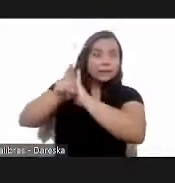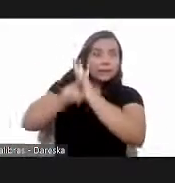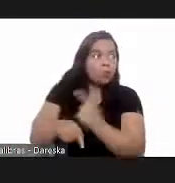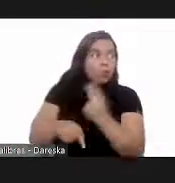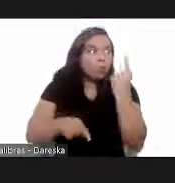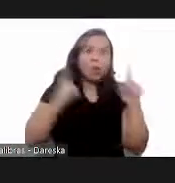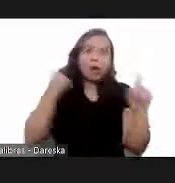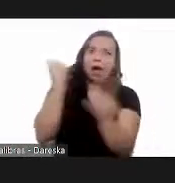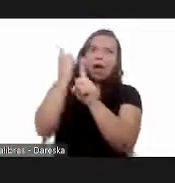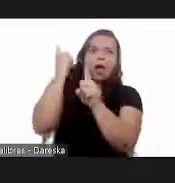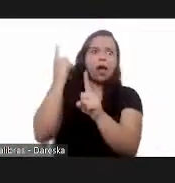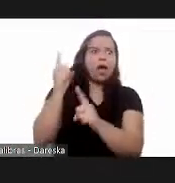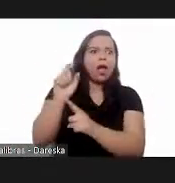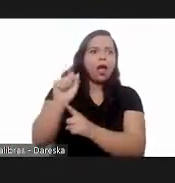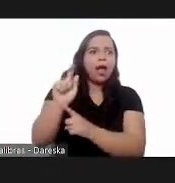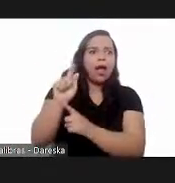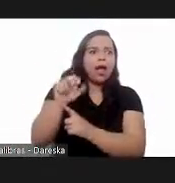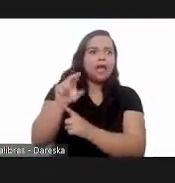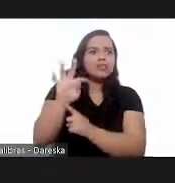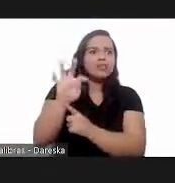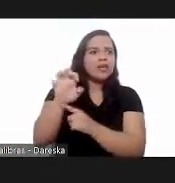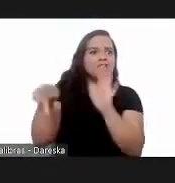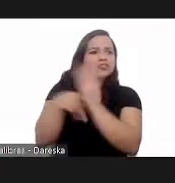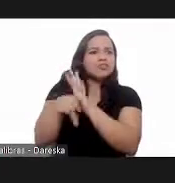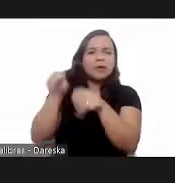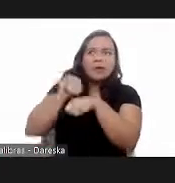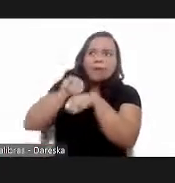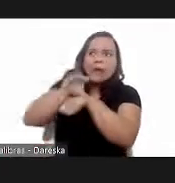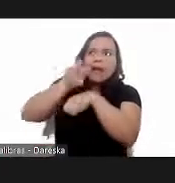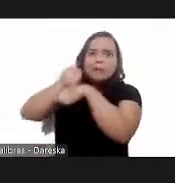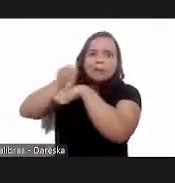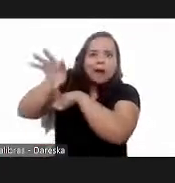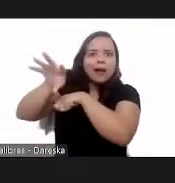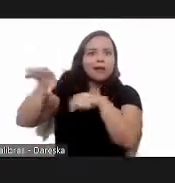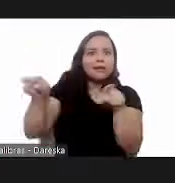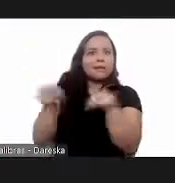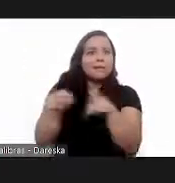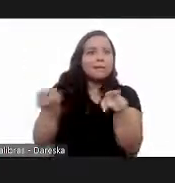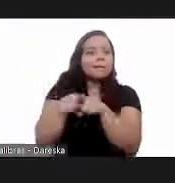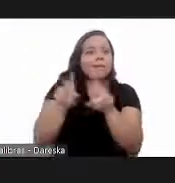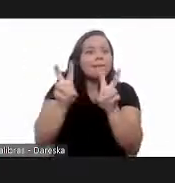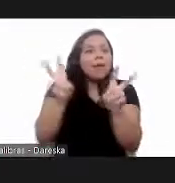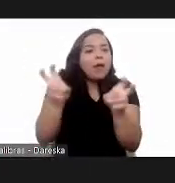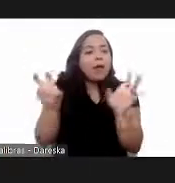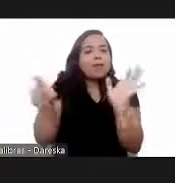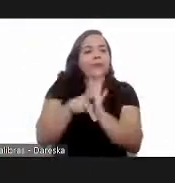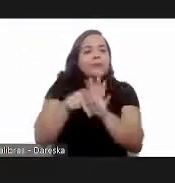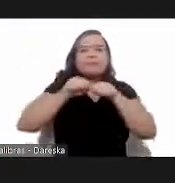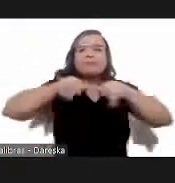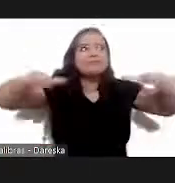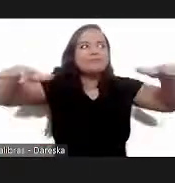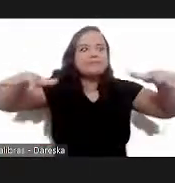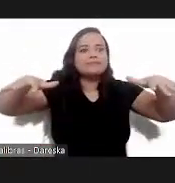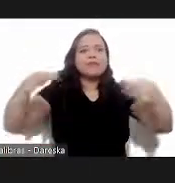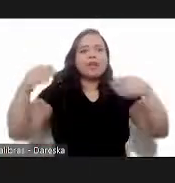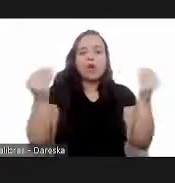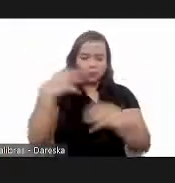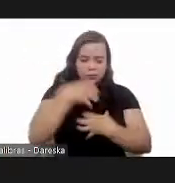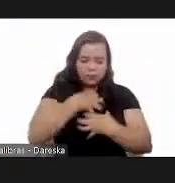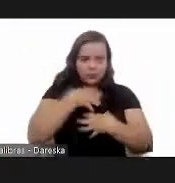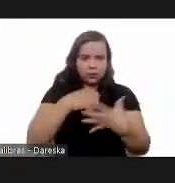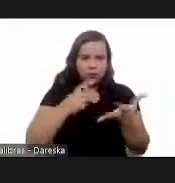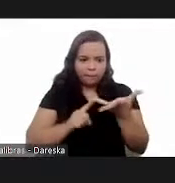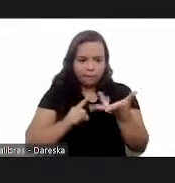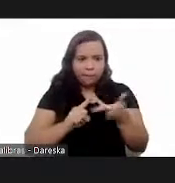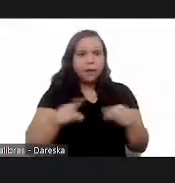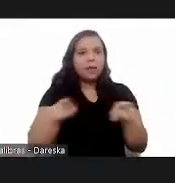researcher identified the etiological agent, the effector, the epidemiological aspects, the clinical condition and